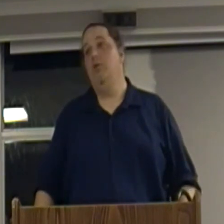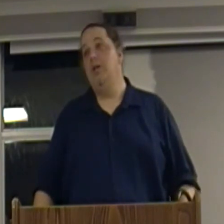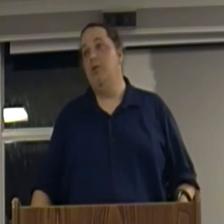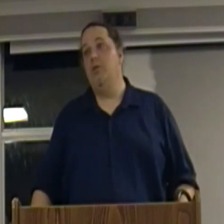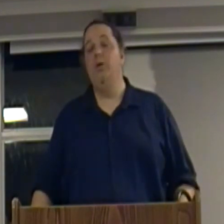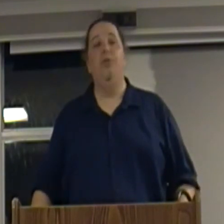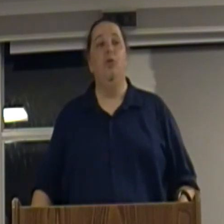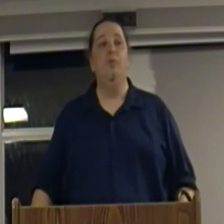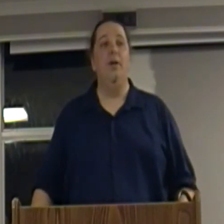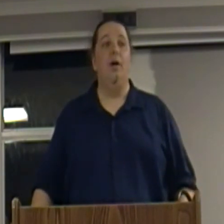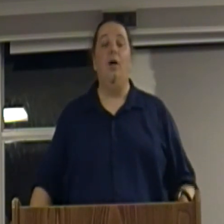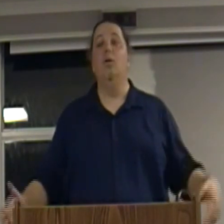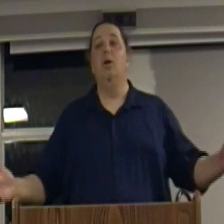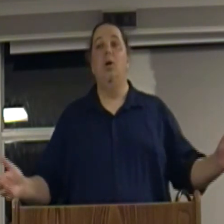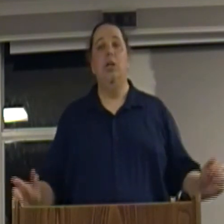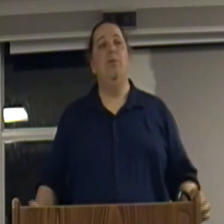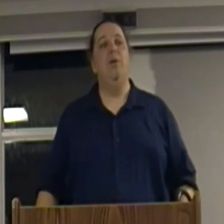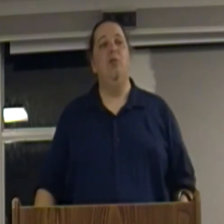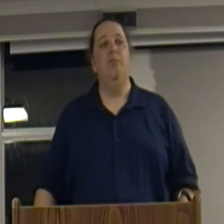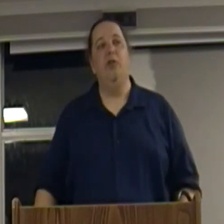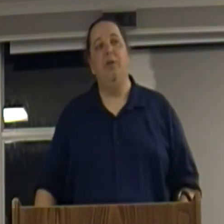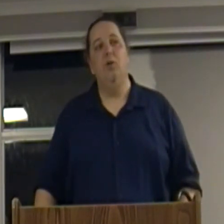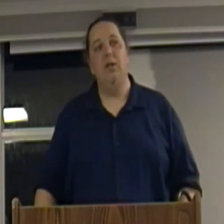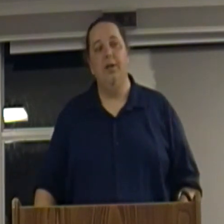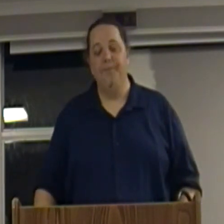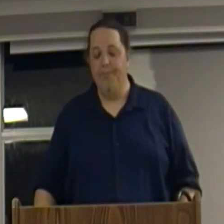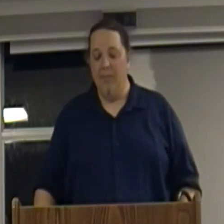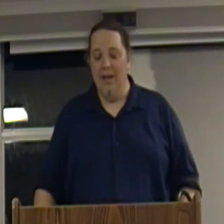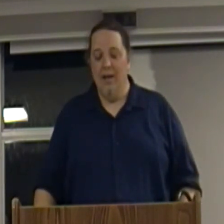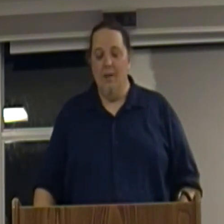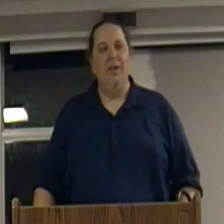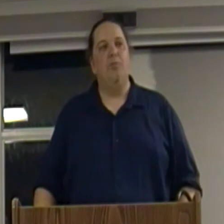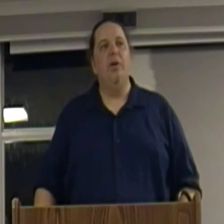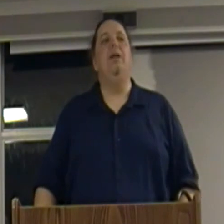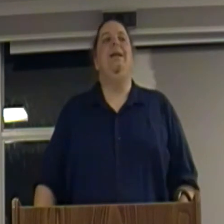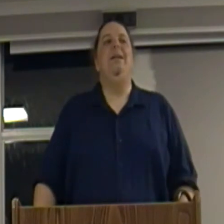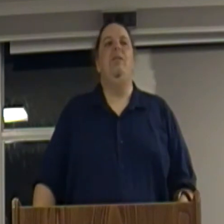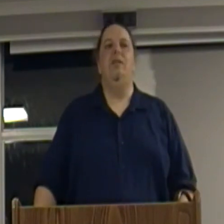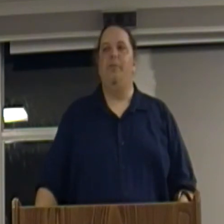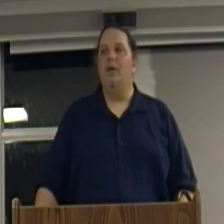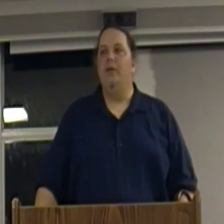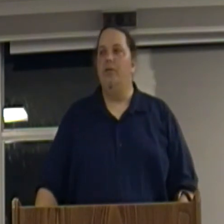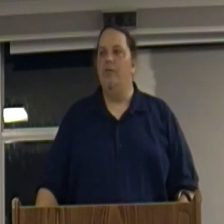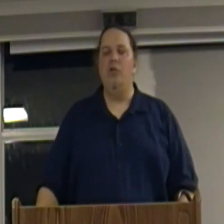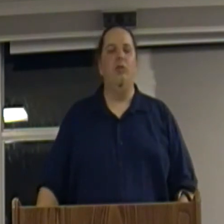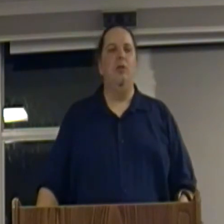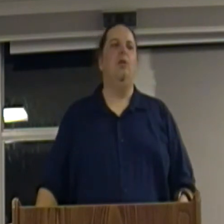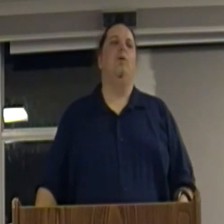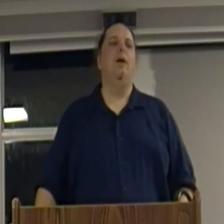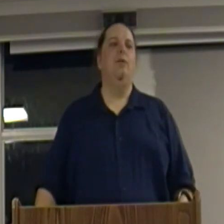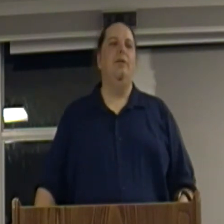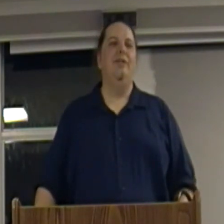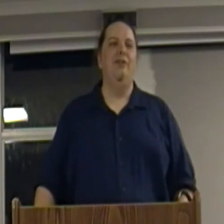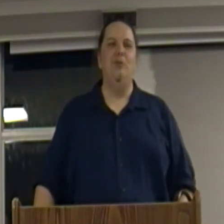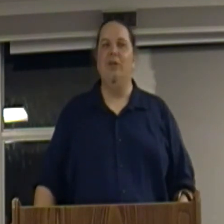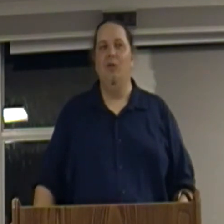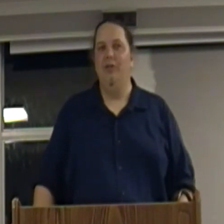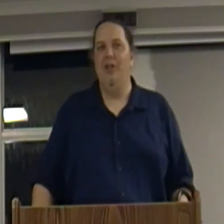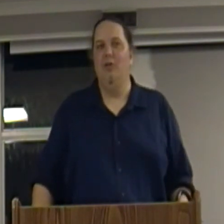are the greediest. And we assume that, oh, human beings must be greedy. But it's pretty easy to debunk this. You just look around human, you know,